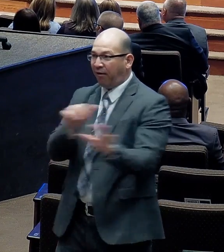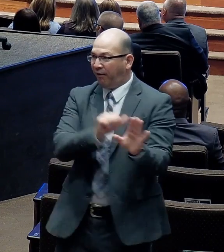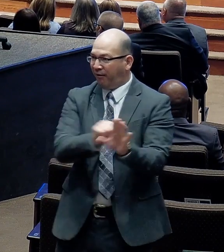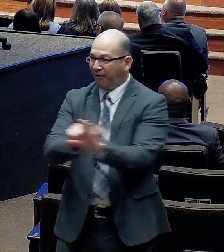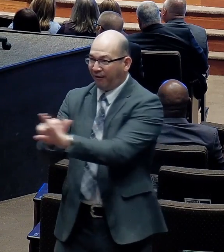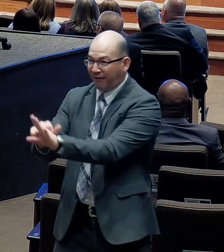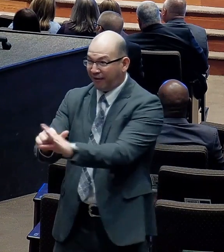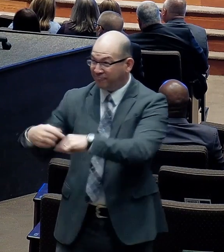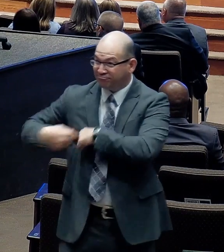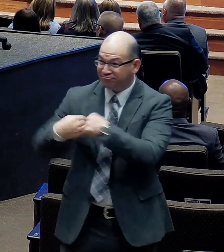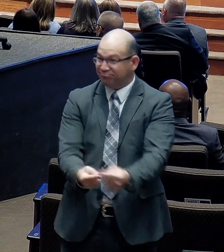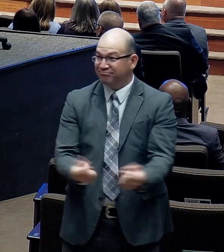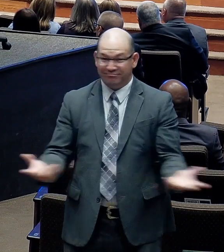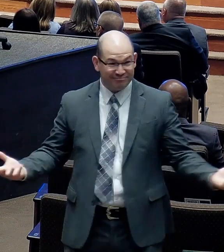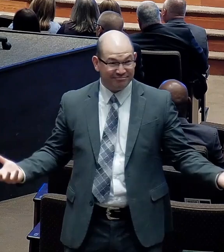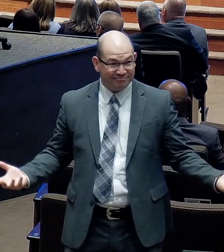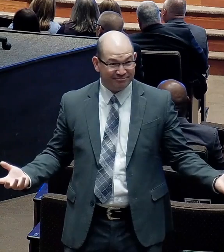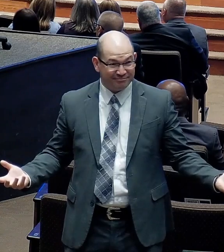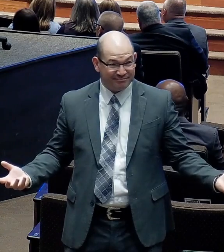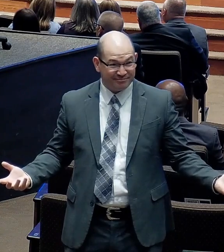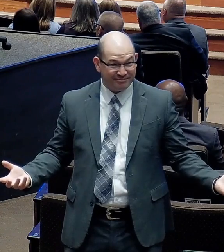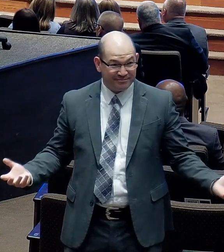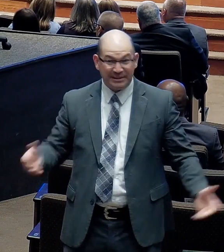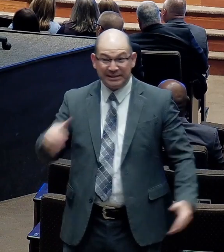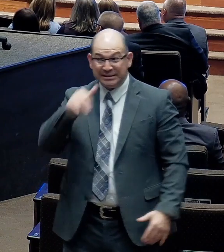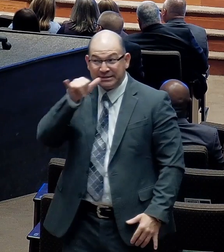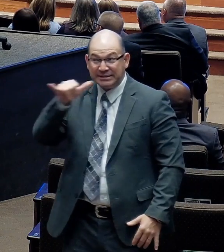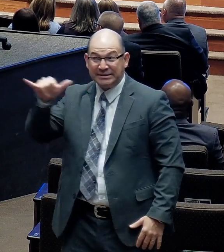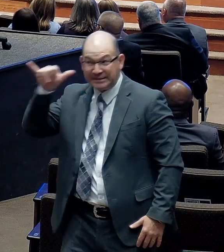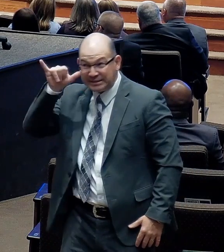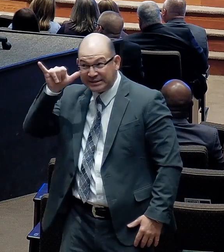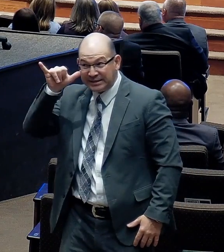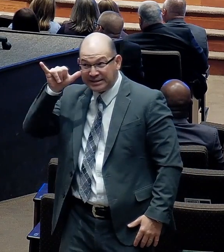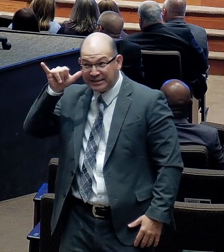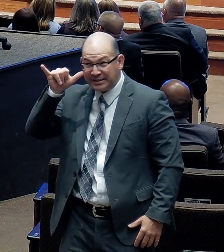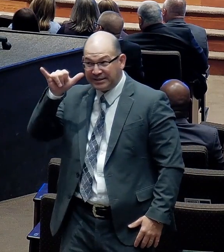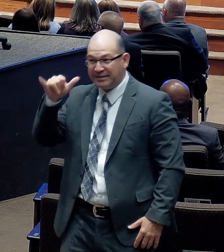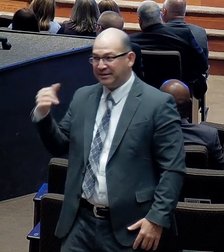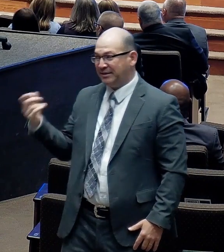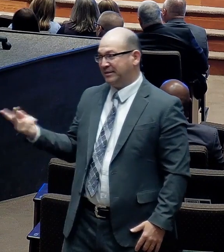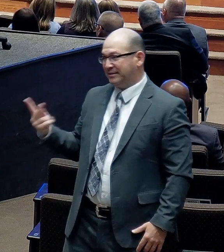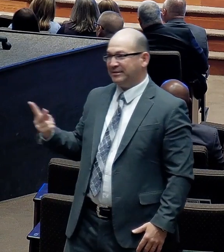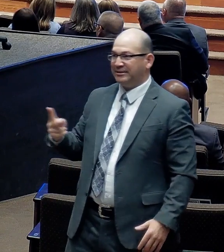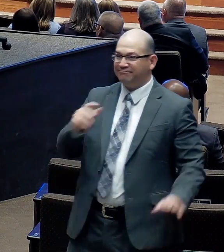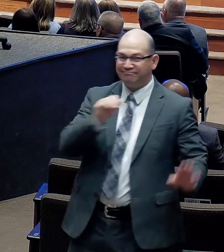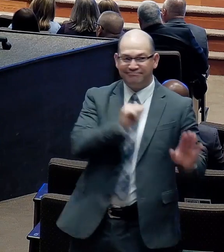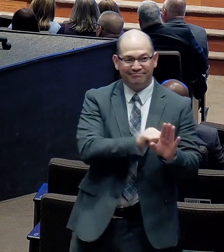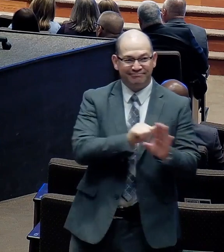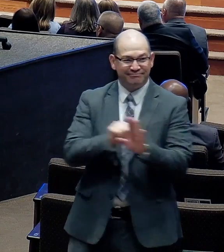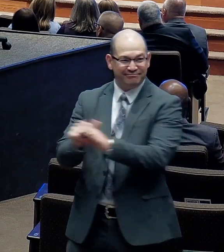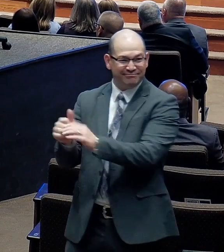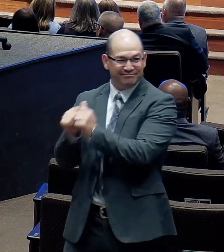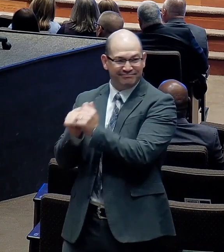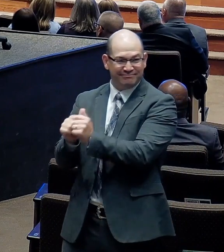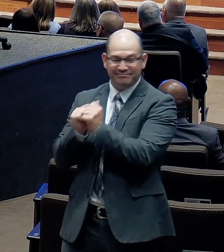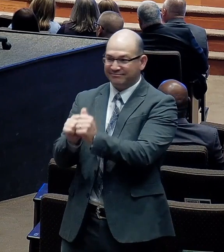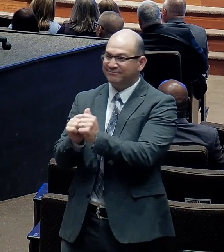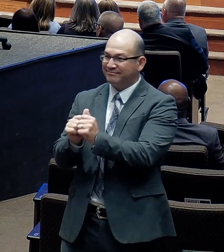We went out yesterday. It's always a joy to visit. With Dr. Chappell. Knocking on doors. I